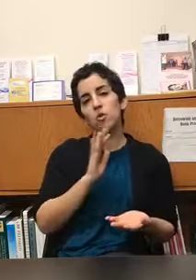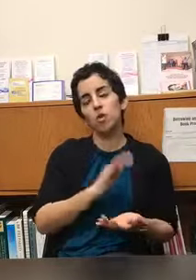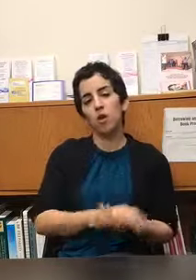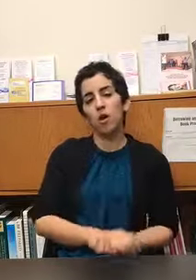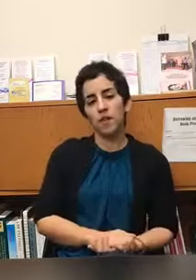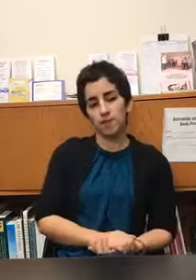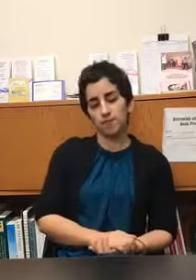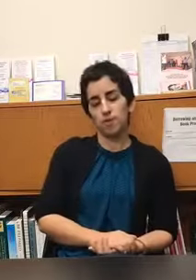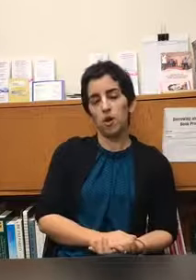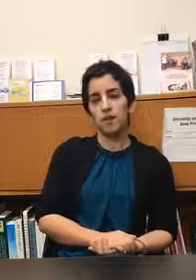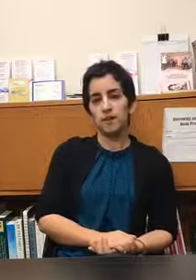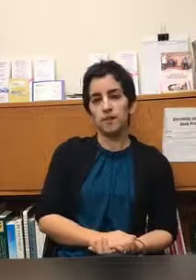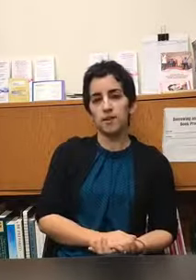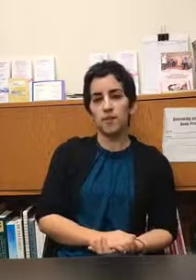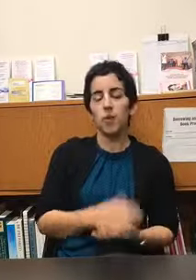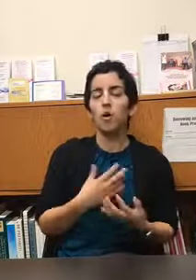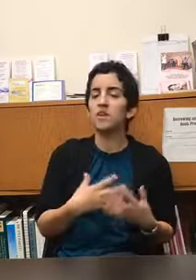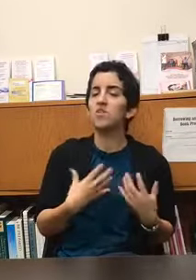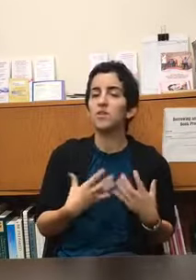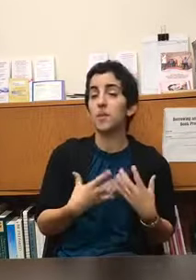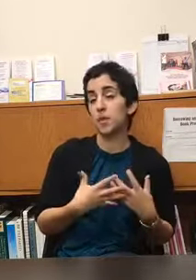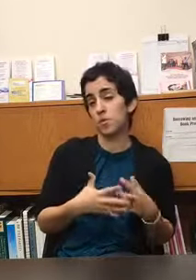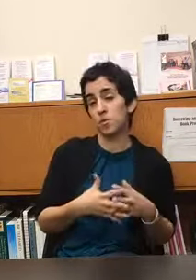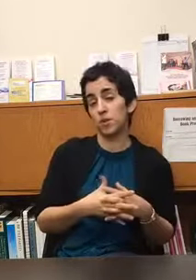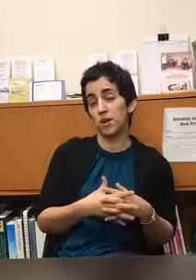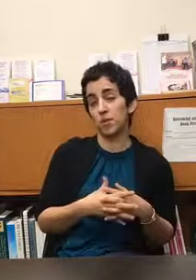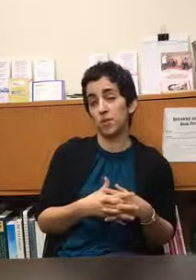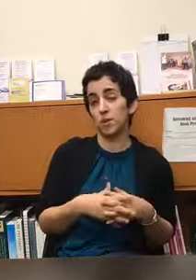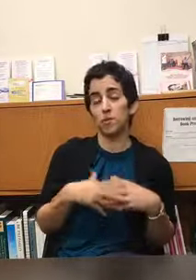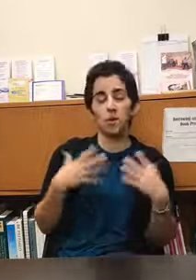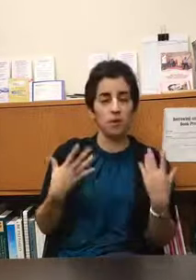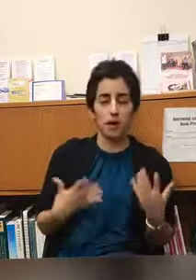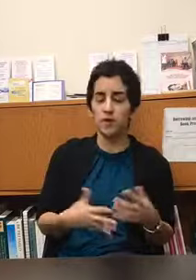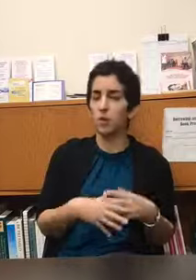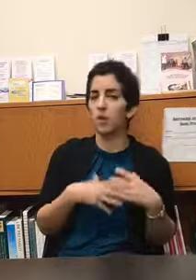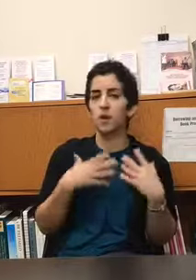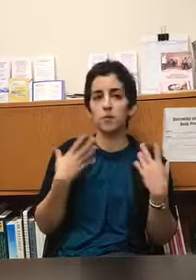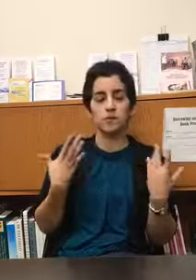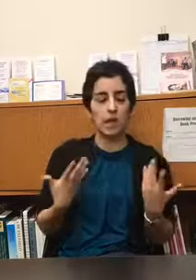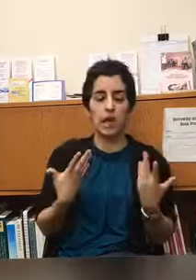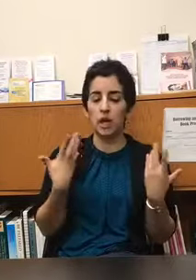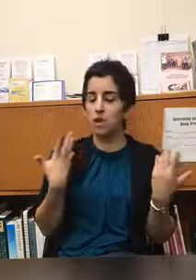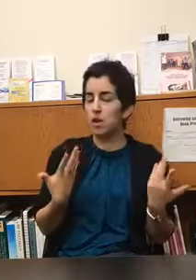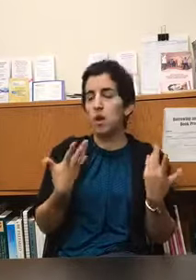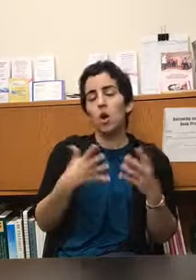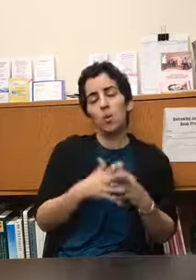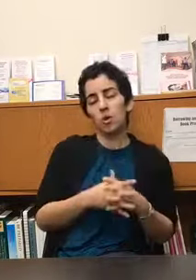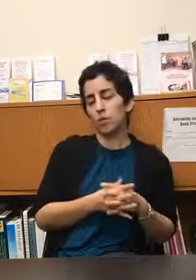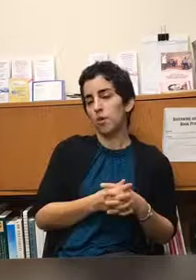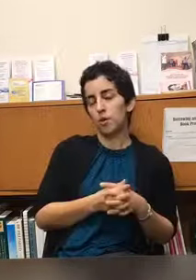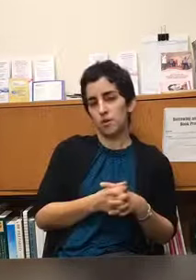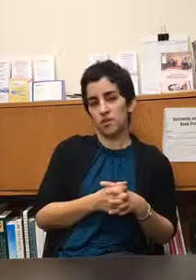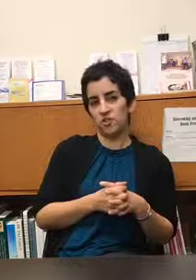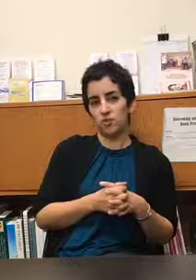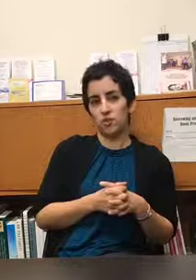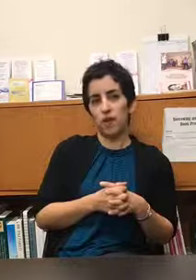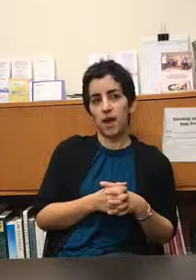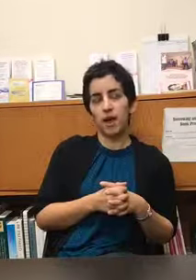all that all that kind of stuff I wanted to do something with music when I was in high school and I was thinking you know what do I want to do and